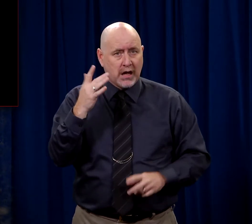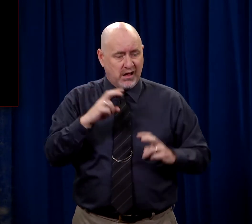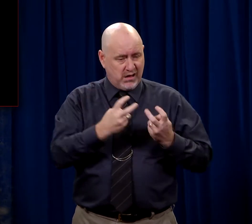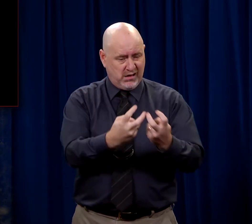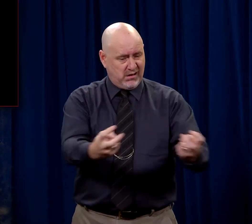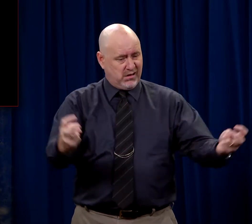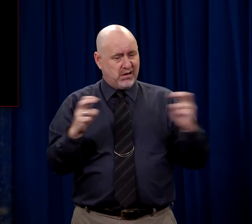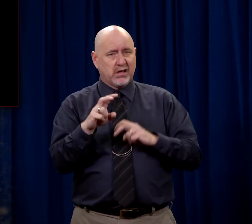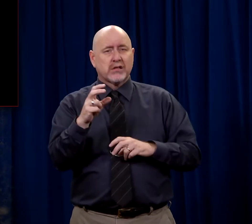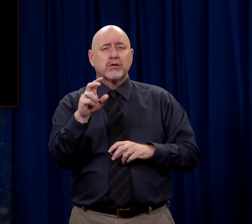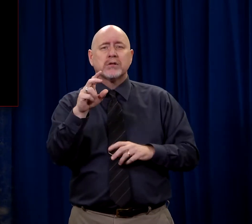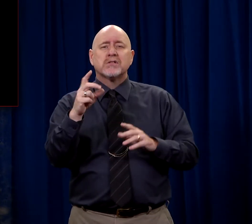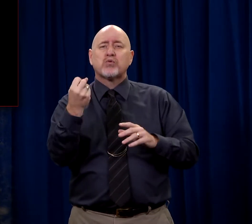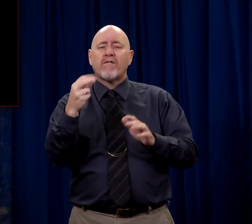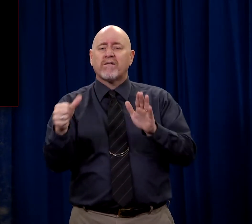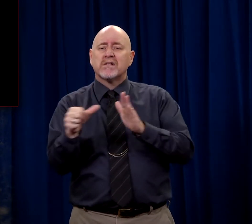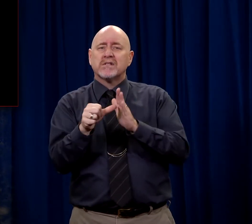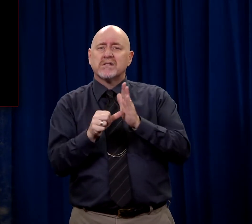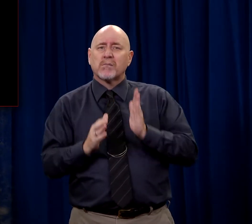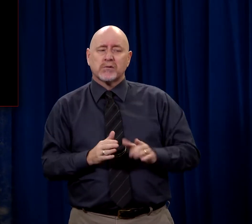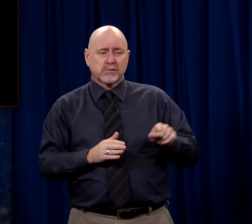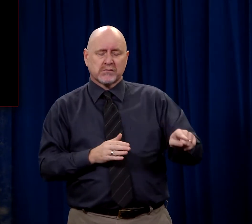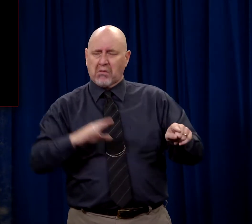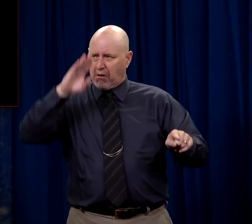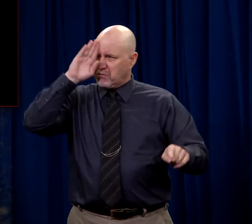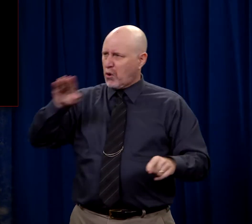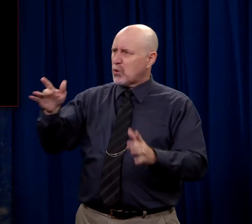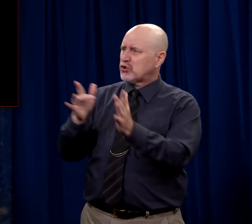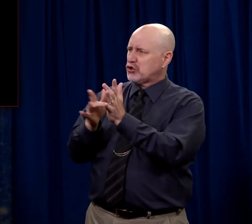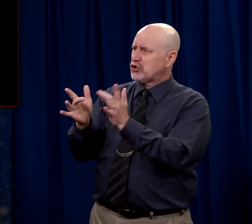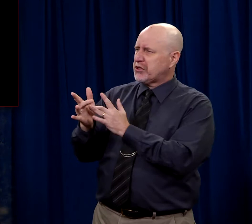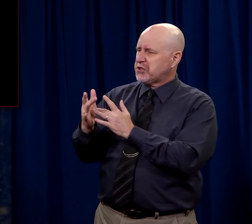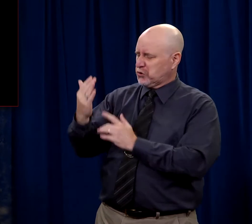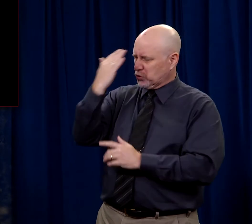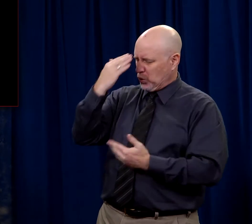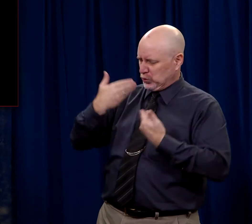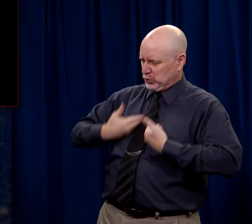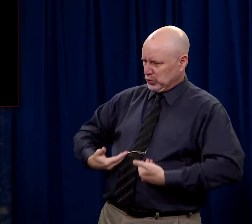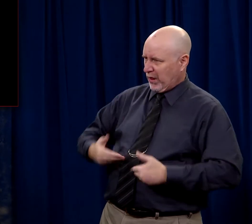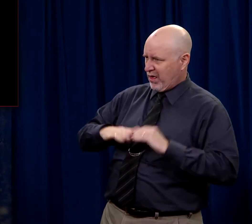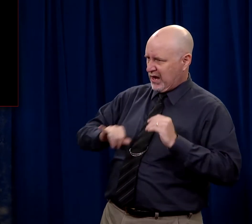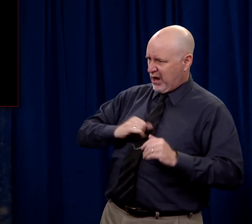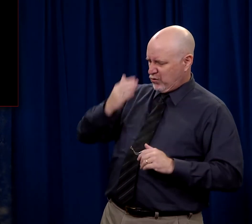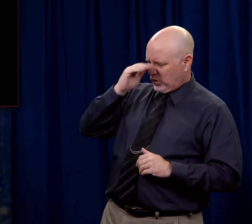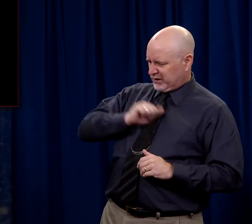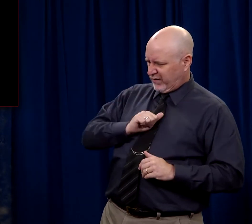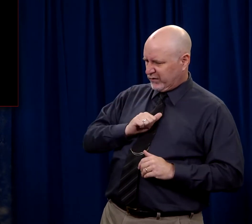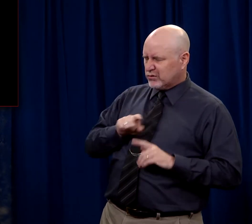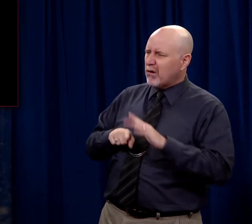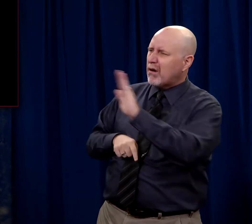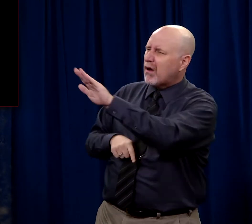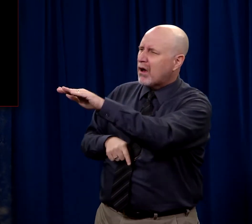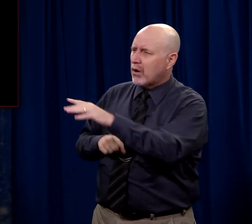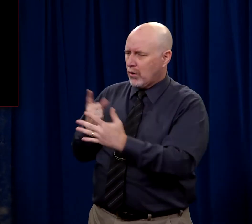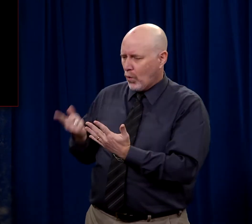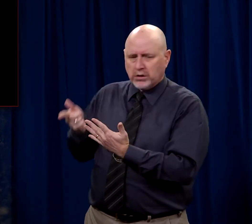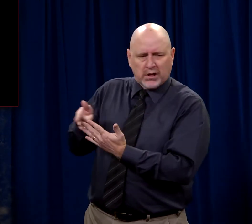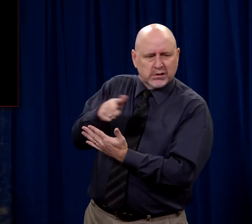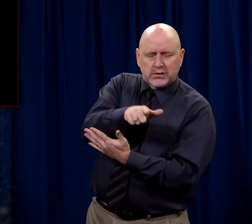Because the disciples obviously believed that Jesus knows them better than they know themselves. Because they start asking Him, one at the